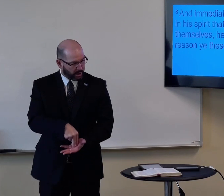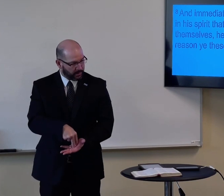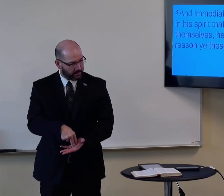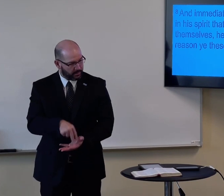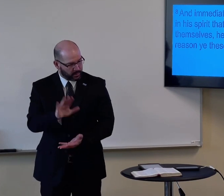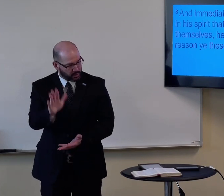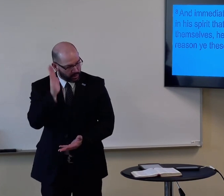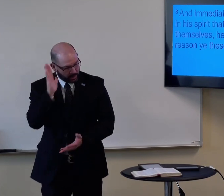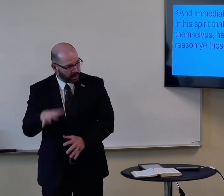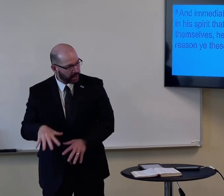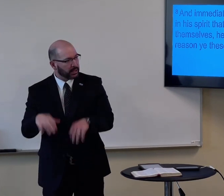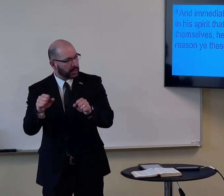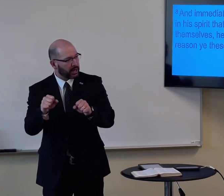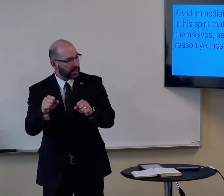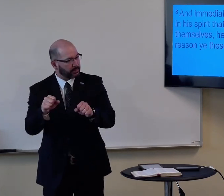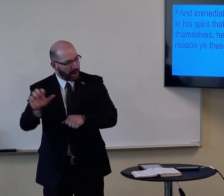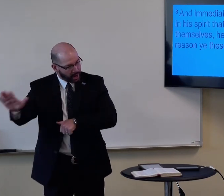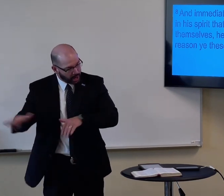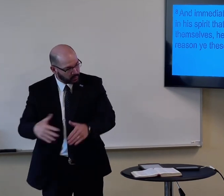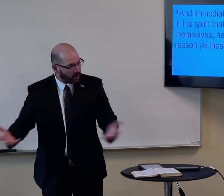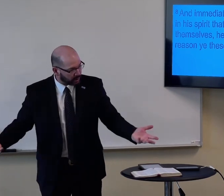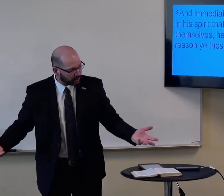rise up, take thy bed, and walk?